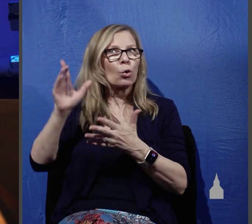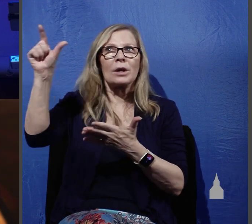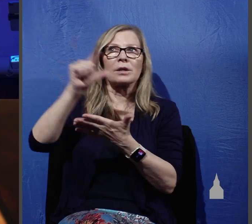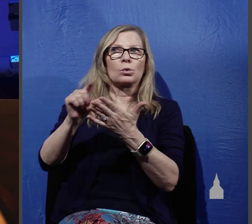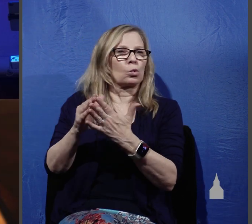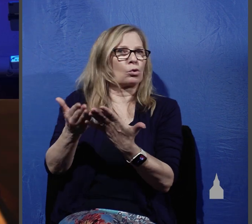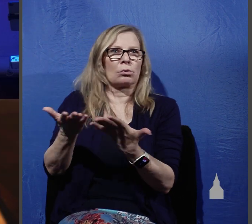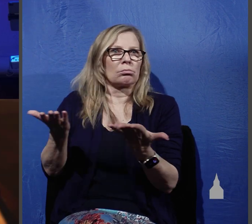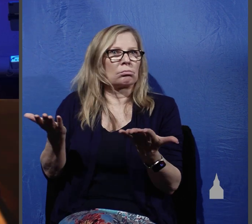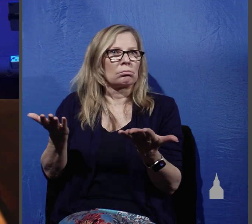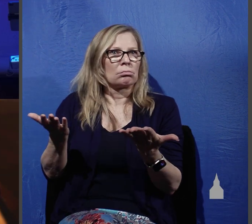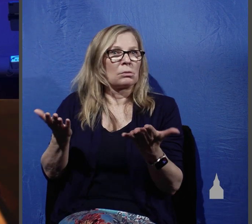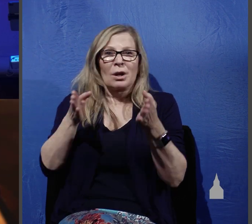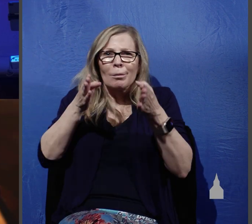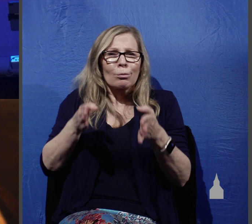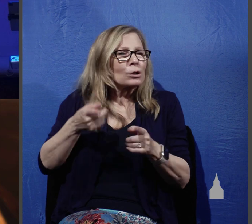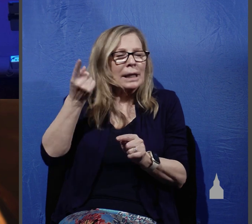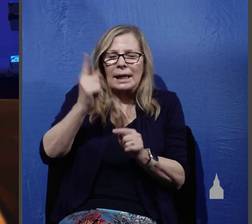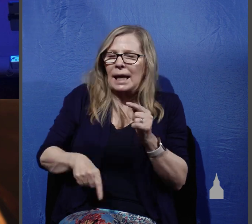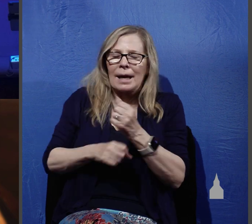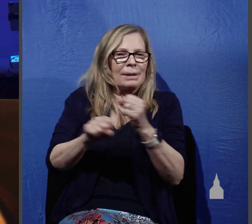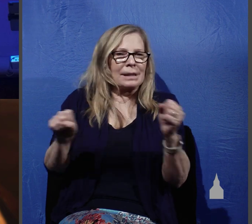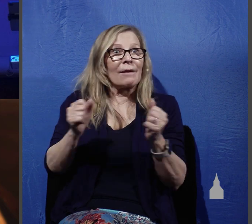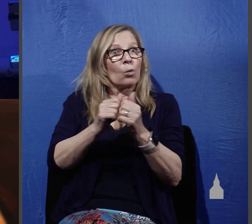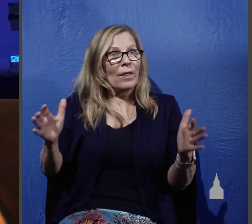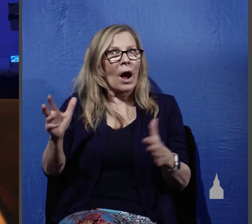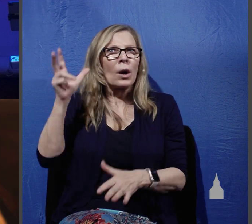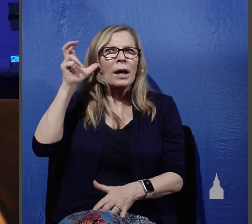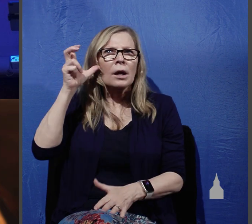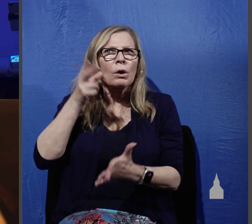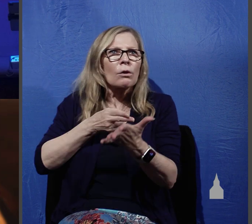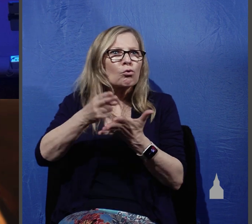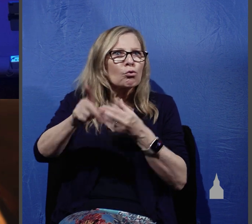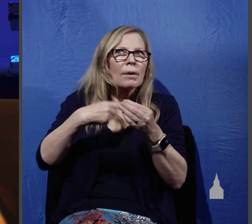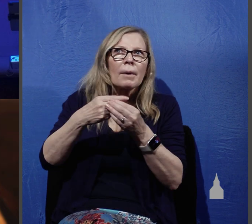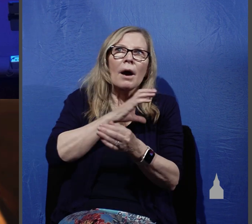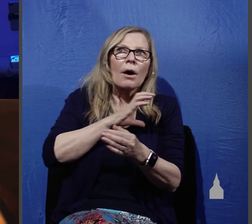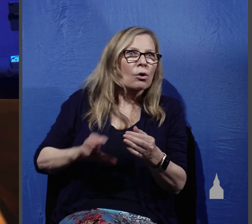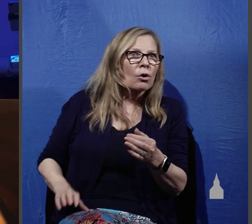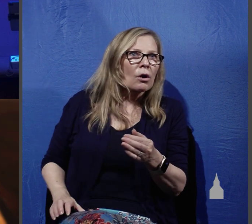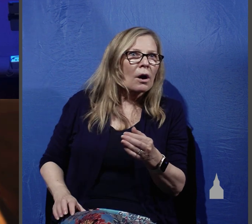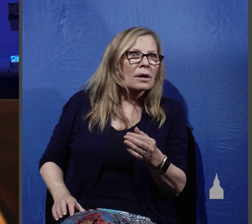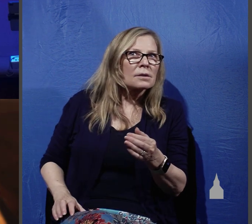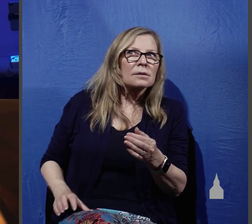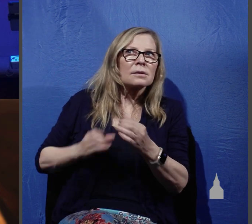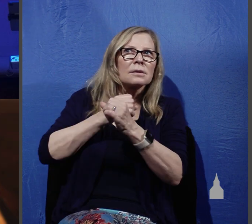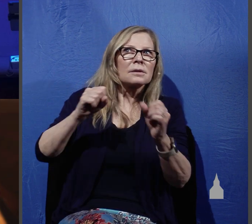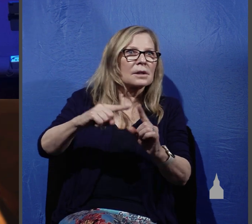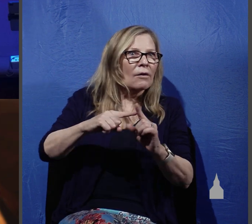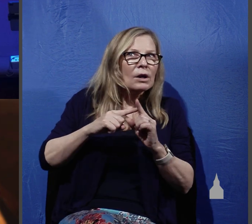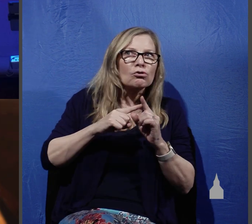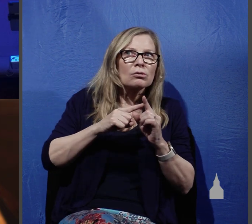so a person cannot be saved without hearing the truth about Christ and salvation we know that however